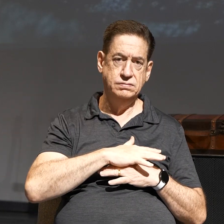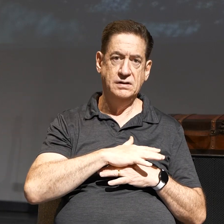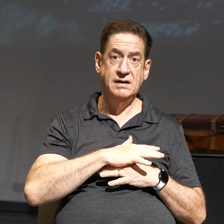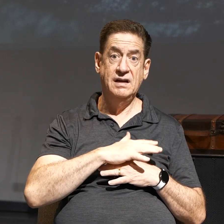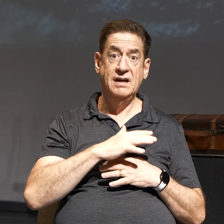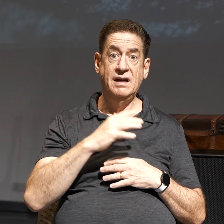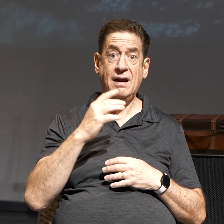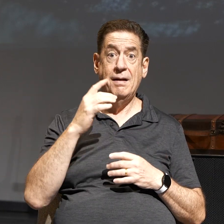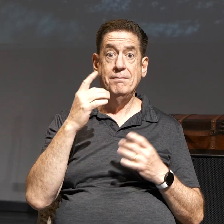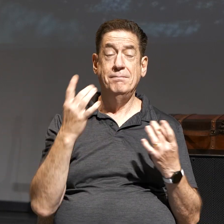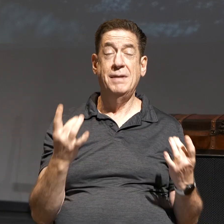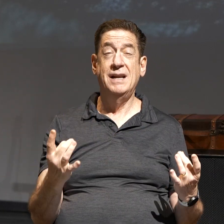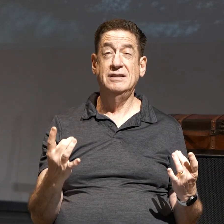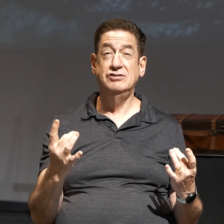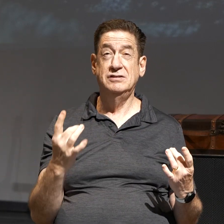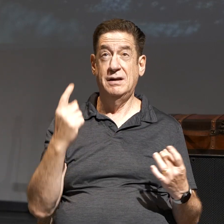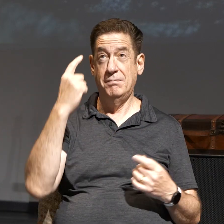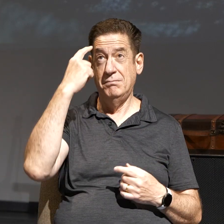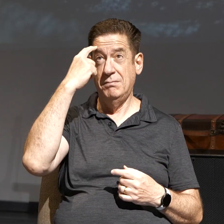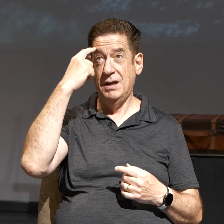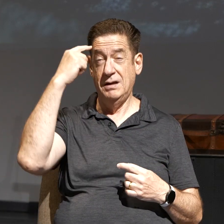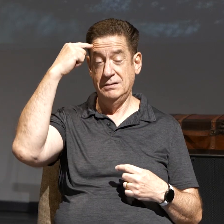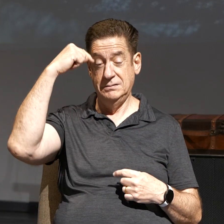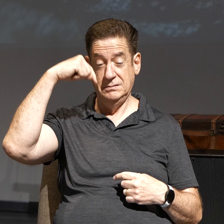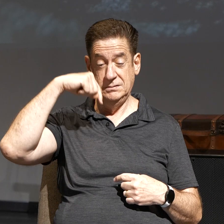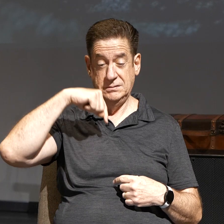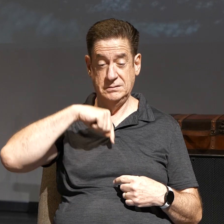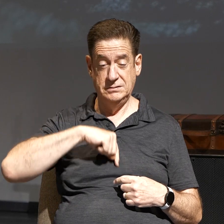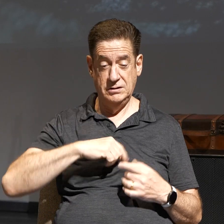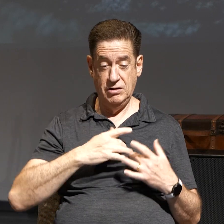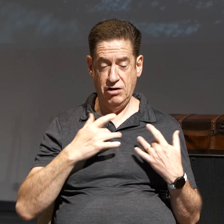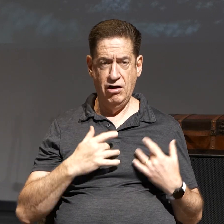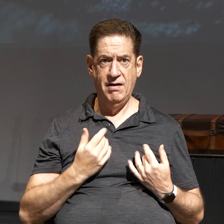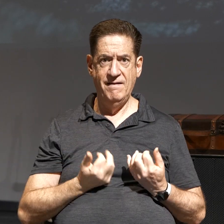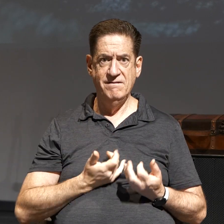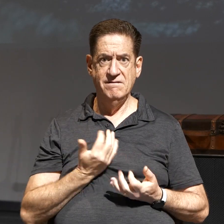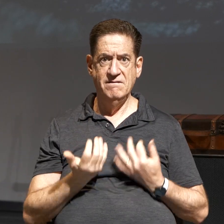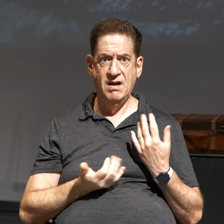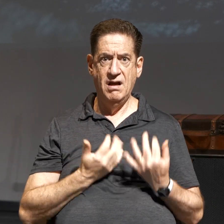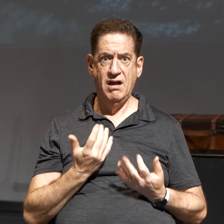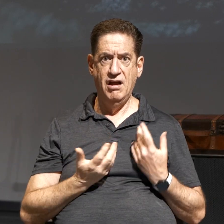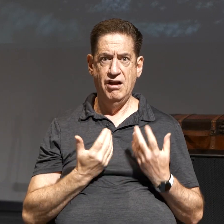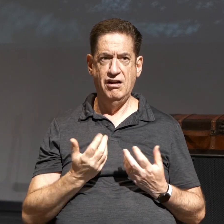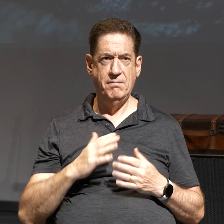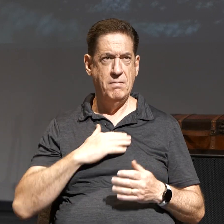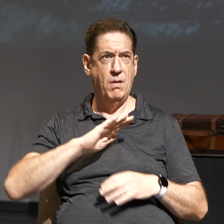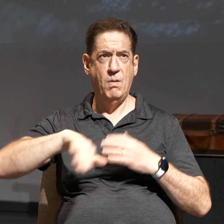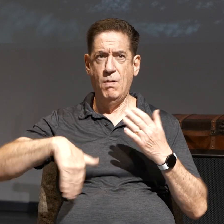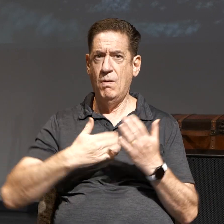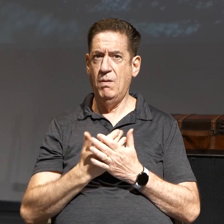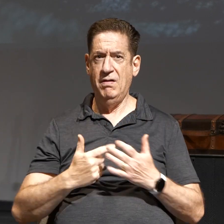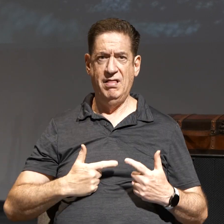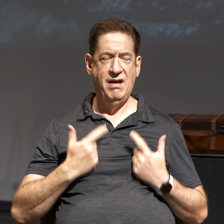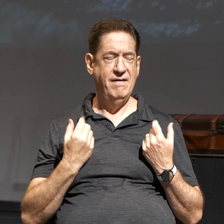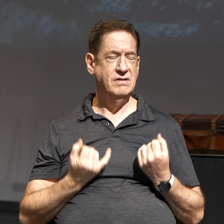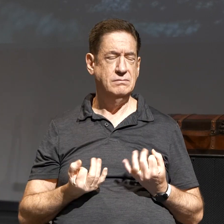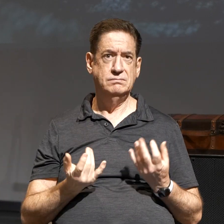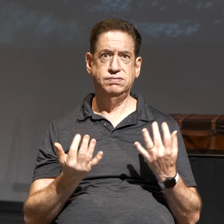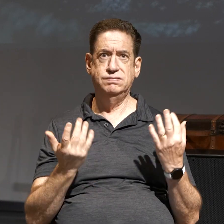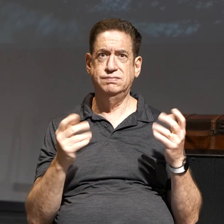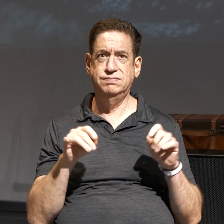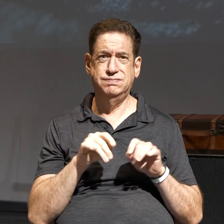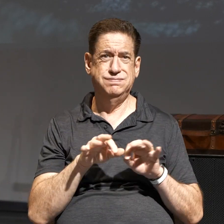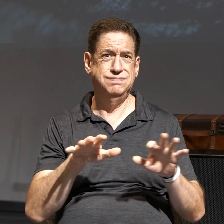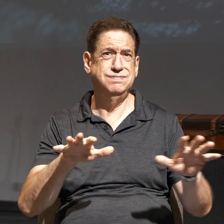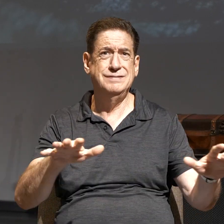descending into the heart until it catches fire in your whole life, where it comes